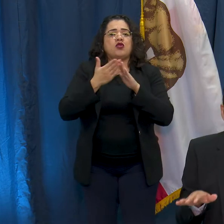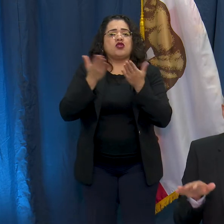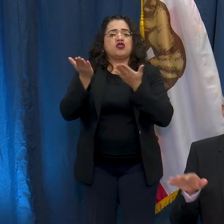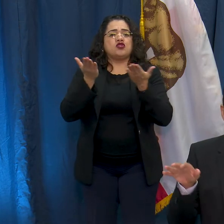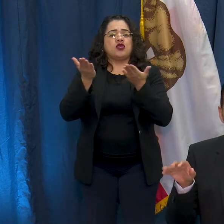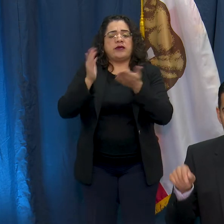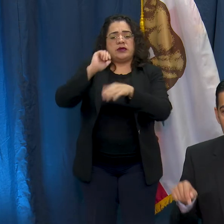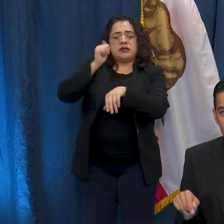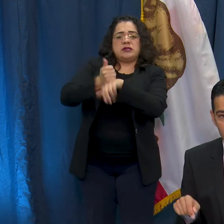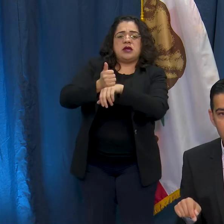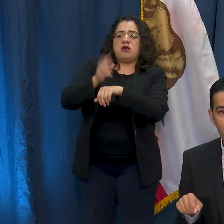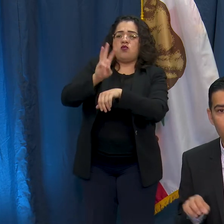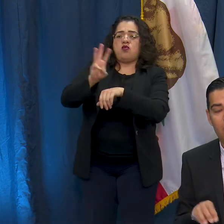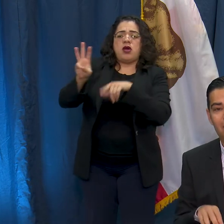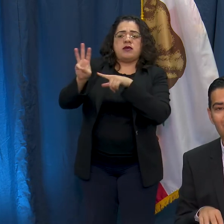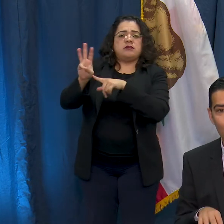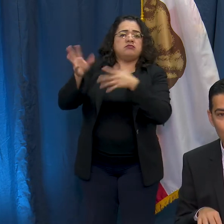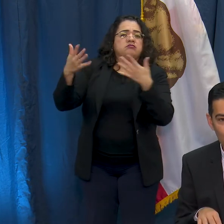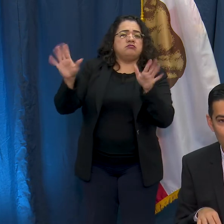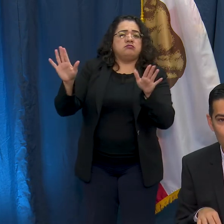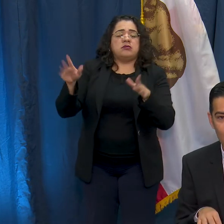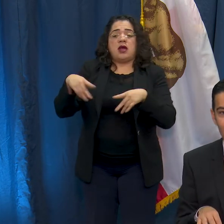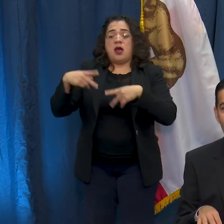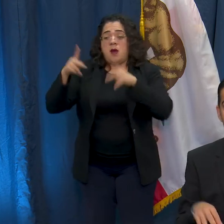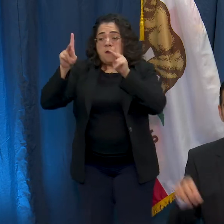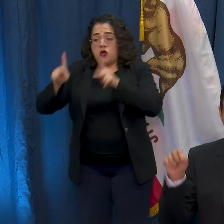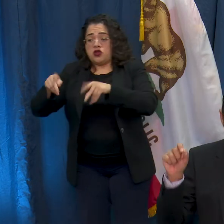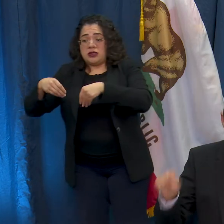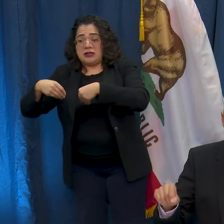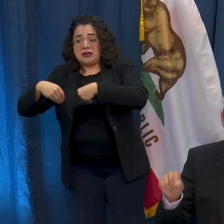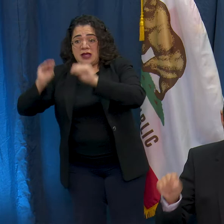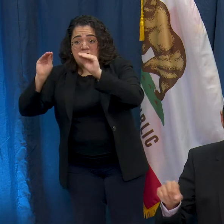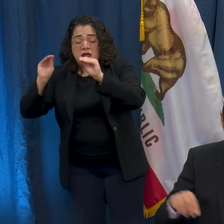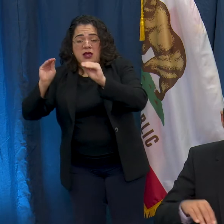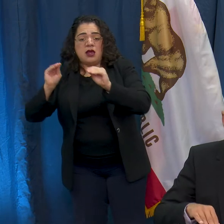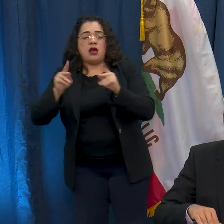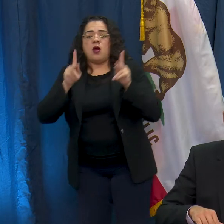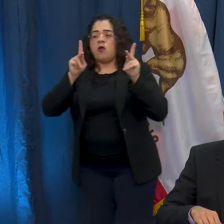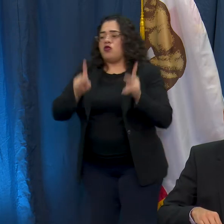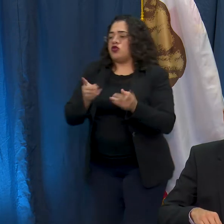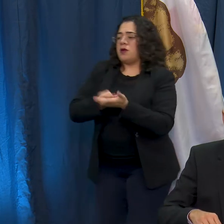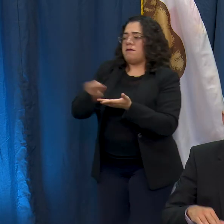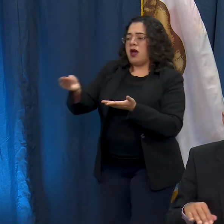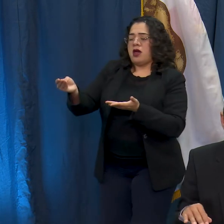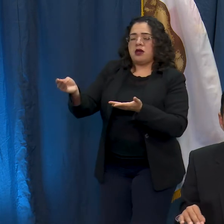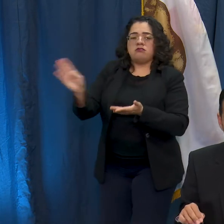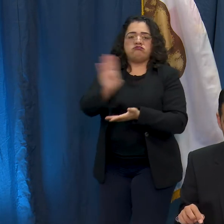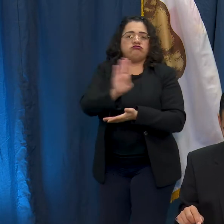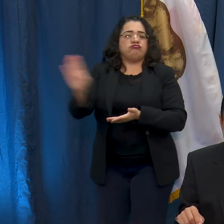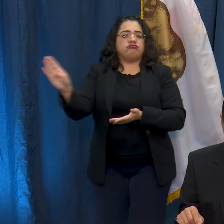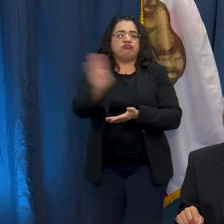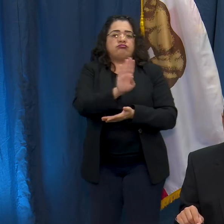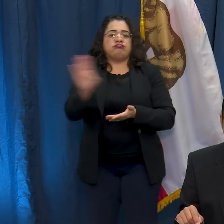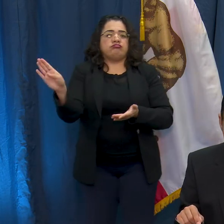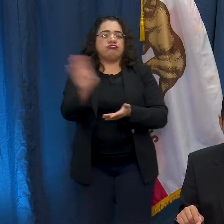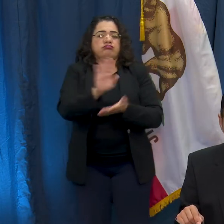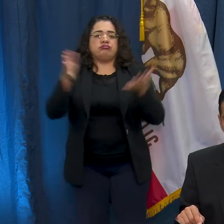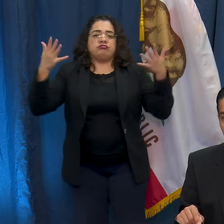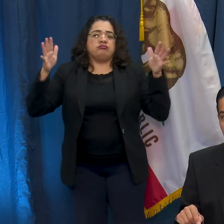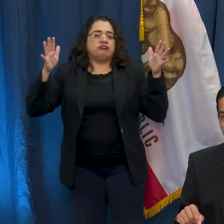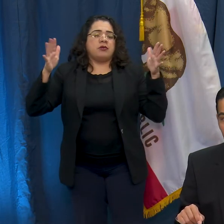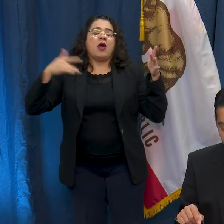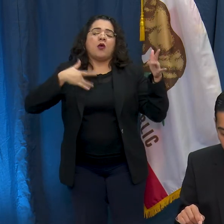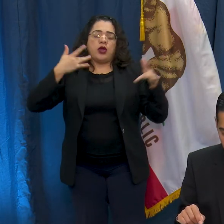and so this is between the person that wants the mask and the person making them and we're excited about this e-commerce